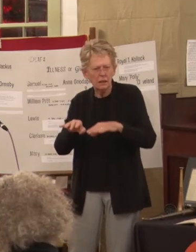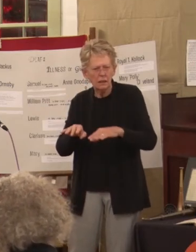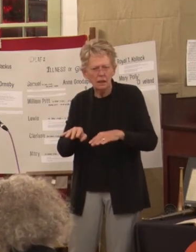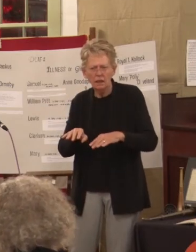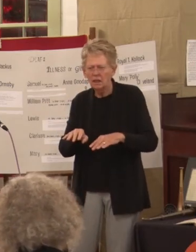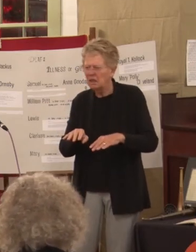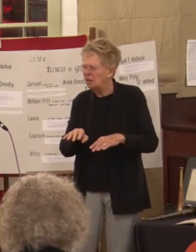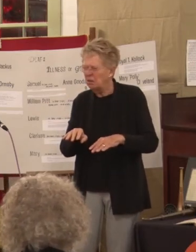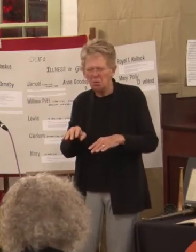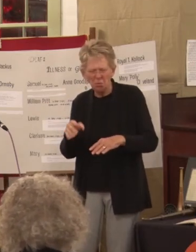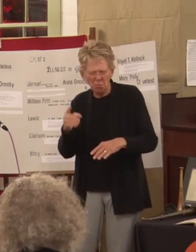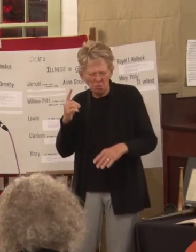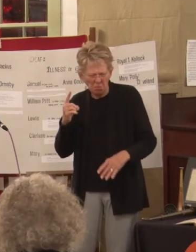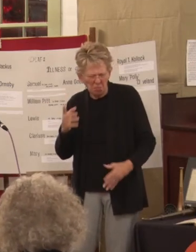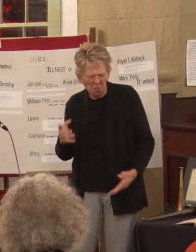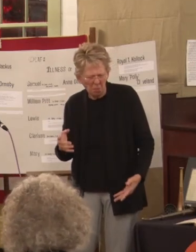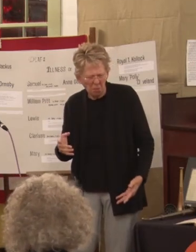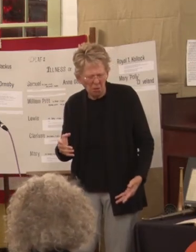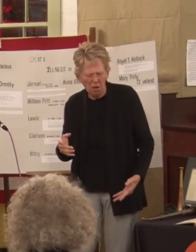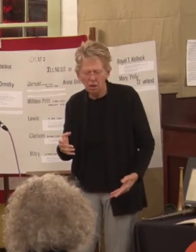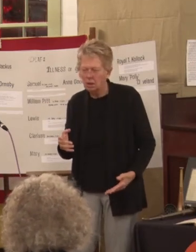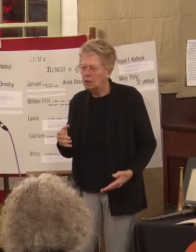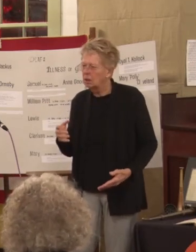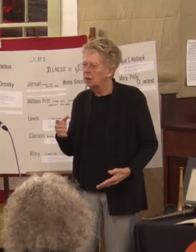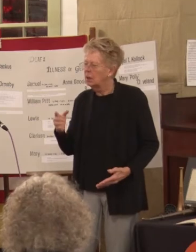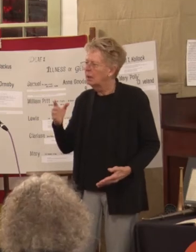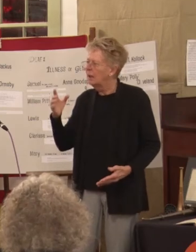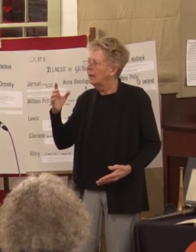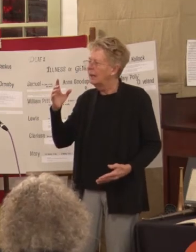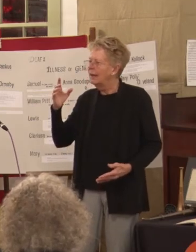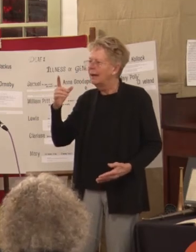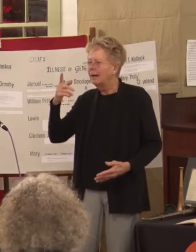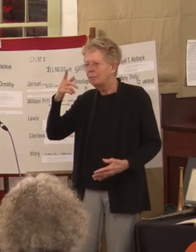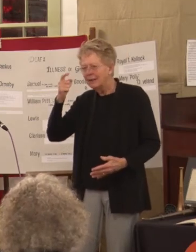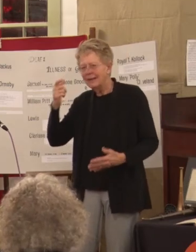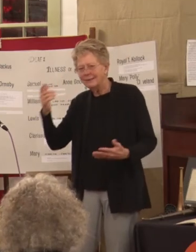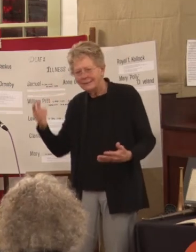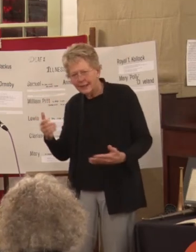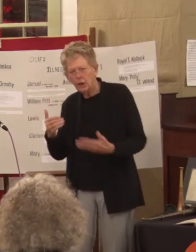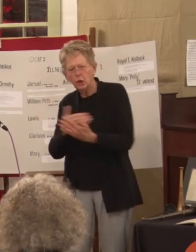what's this for and he's like well because in New England the ground freezes